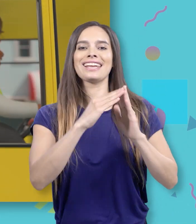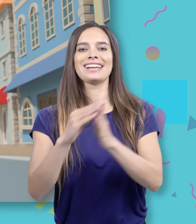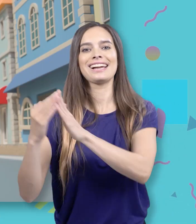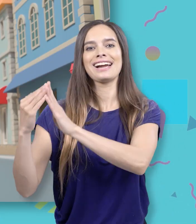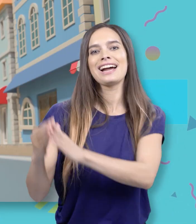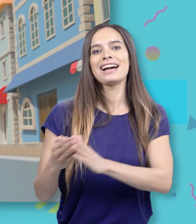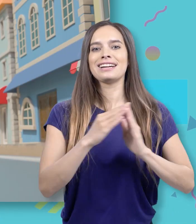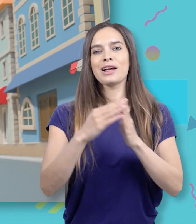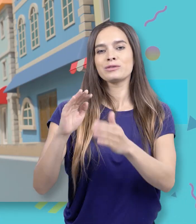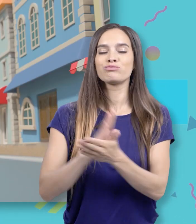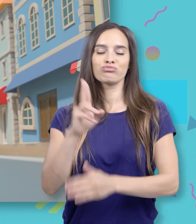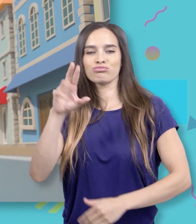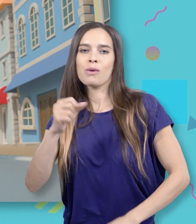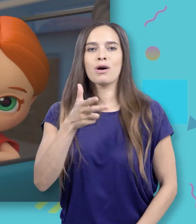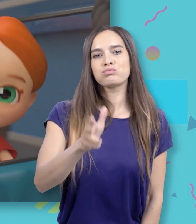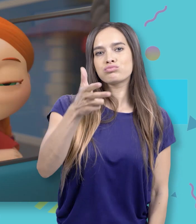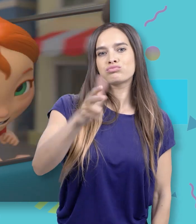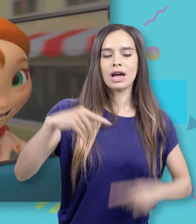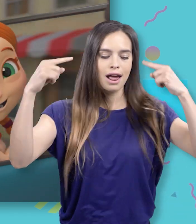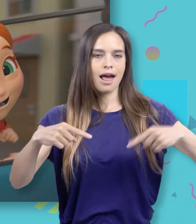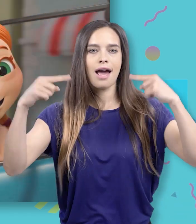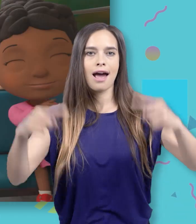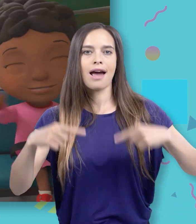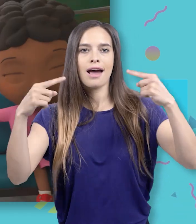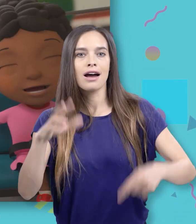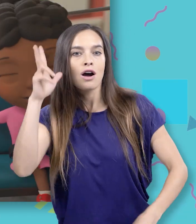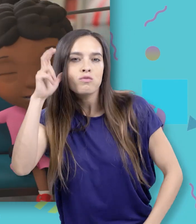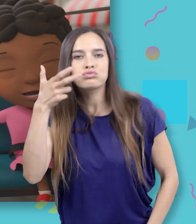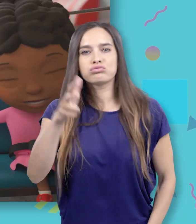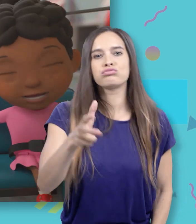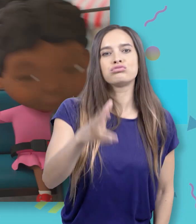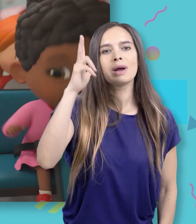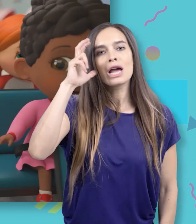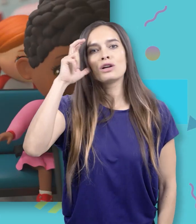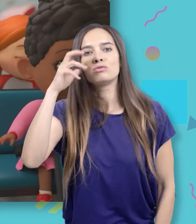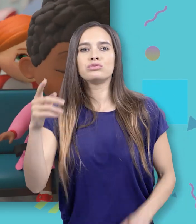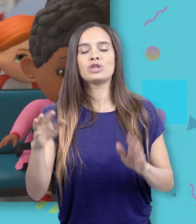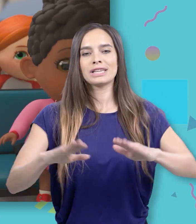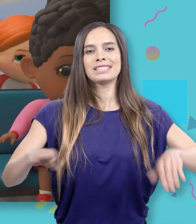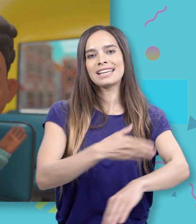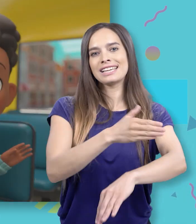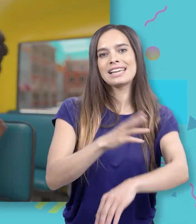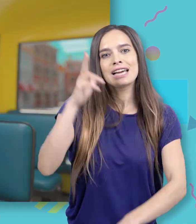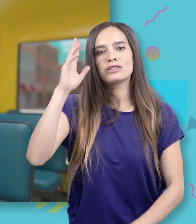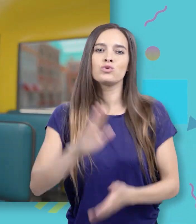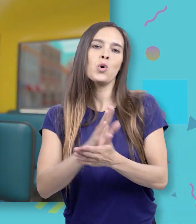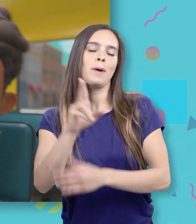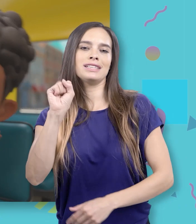On the school bus The wheels turning round Hear the vroom, vroom, vroom Hear the children sing On the school bus,